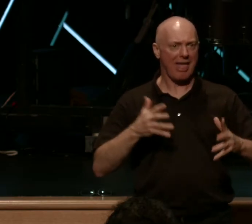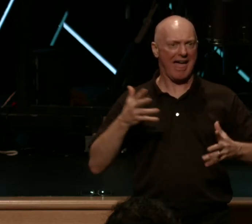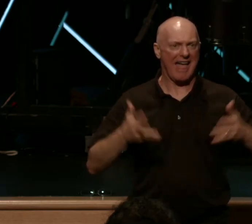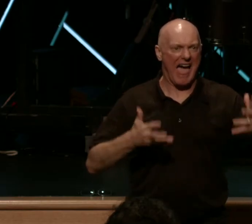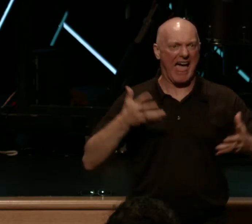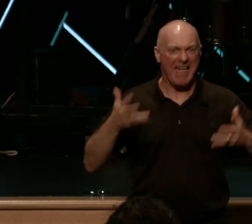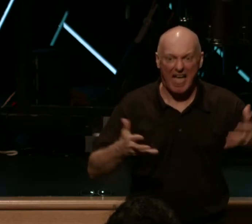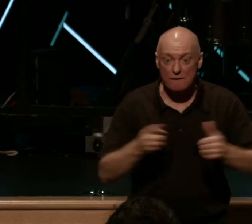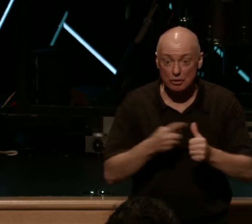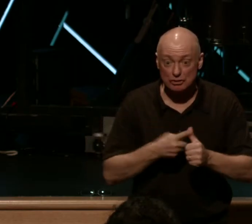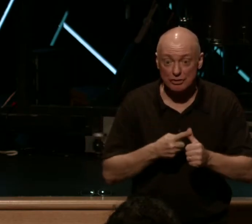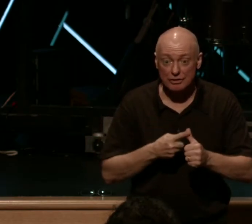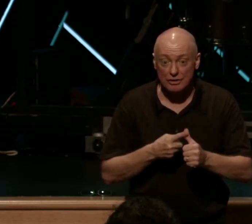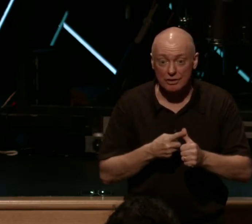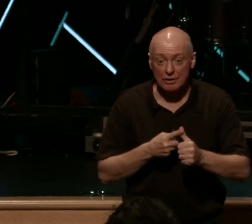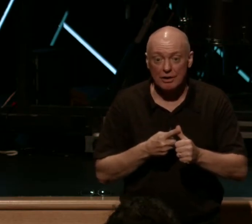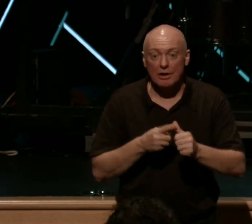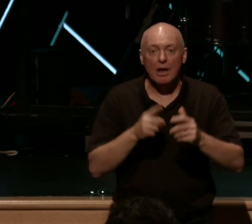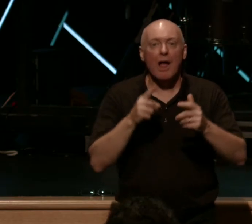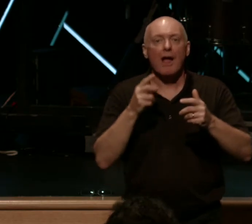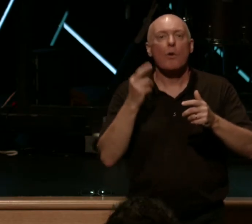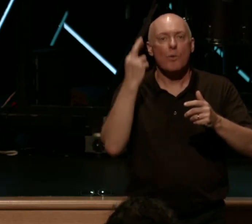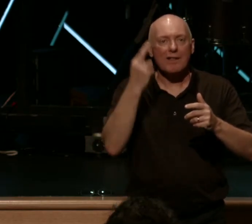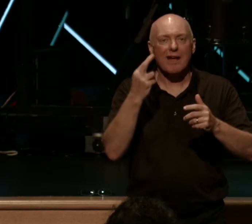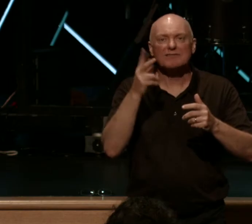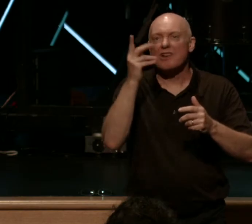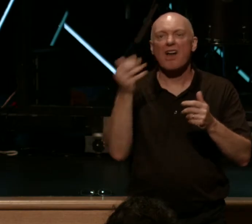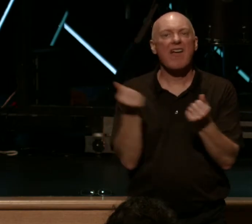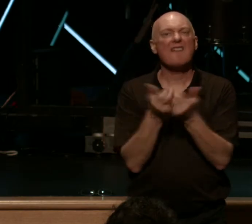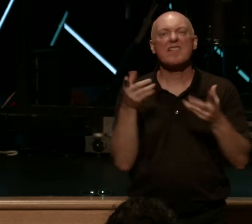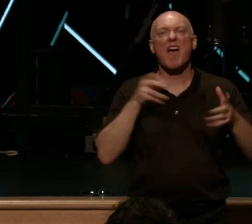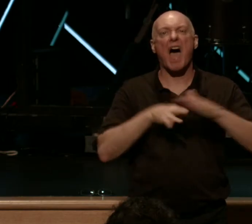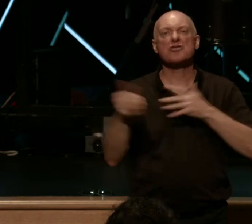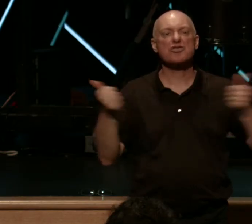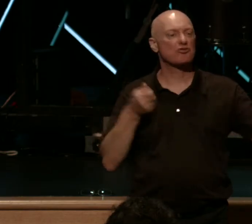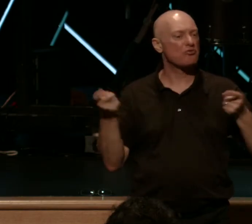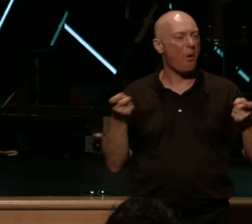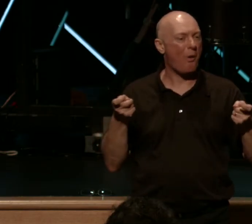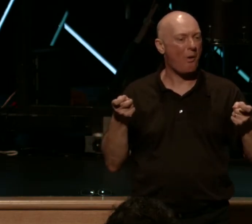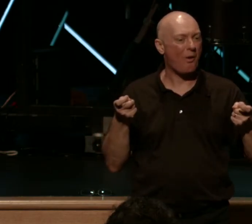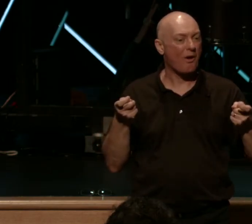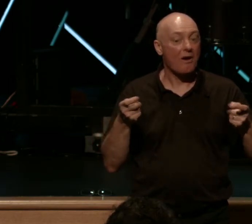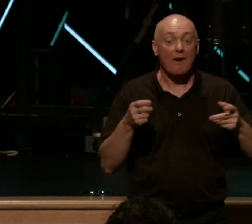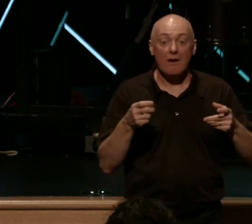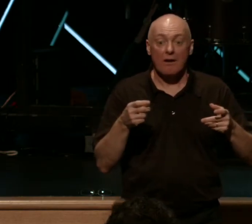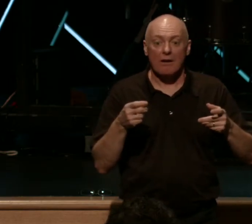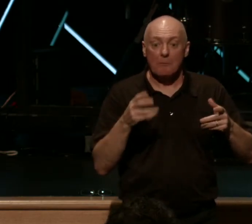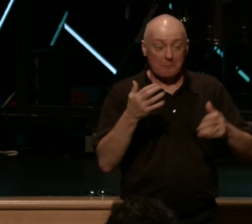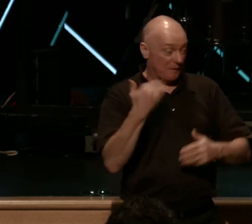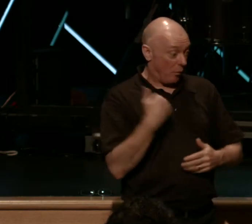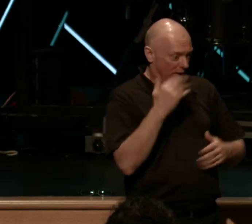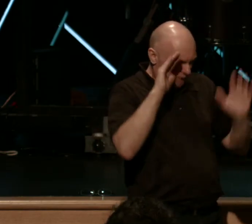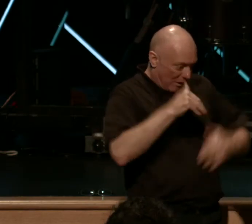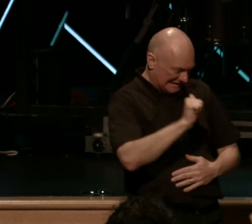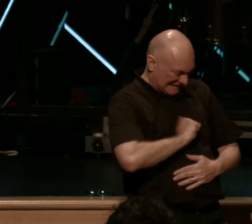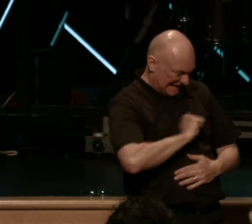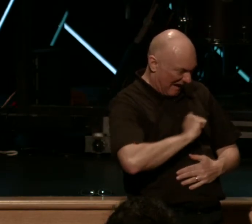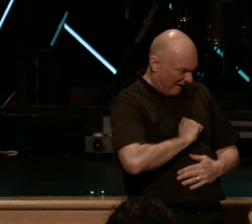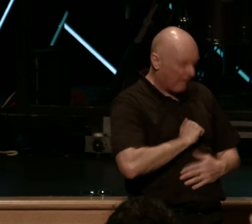write this down, to the providence of God. He moves their focus on themselves to the providence of God.